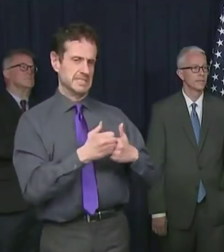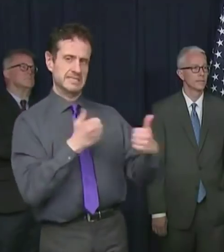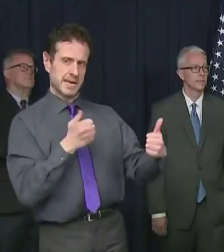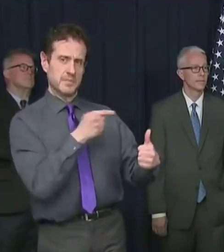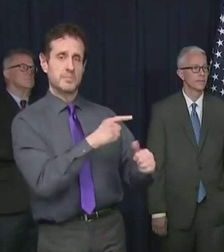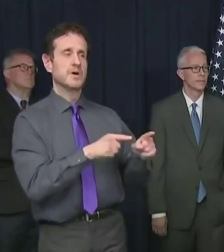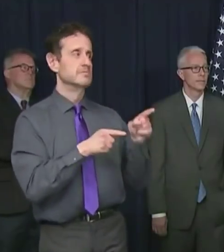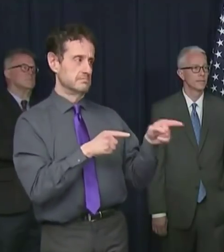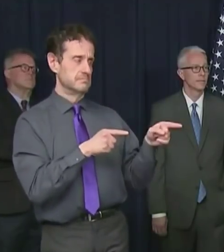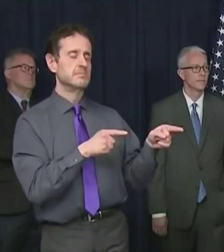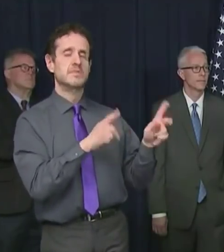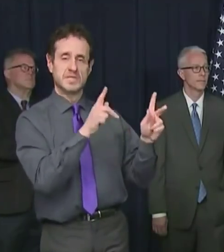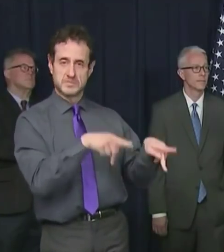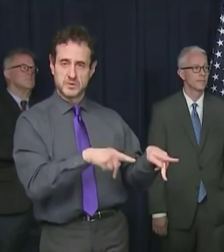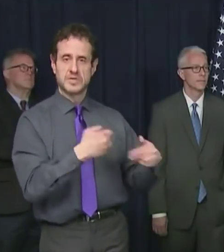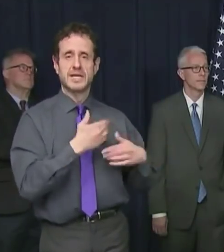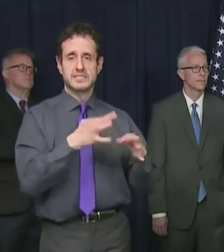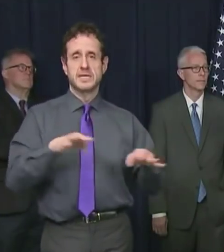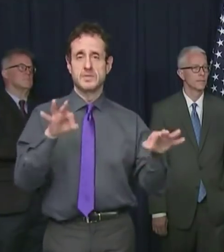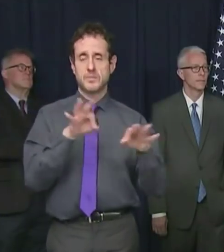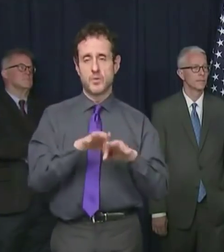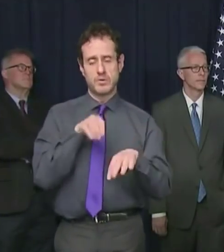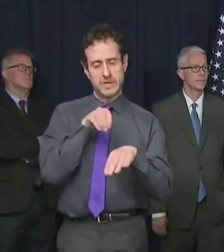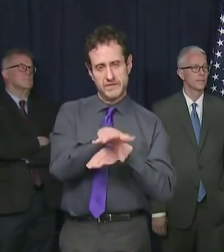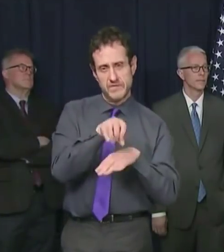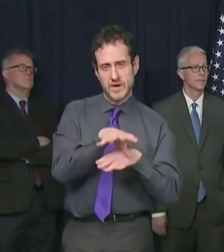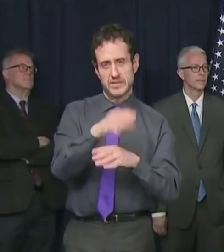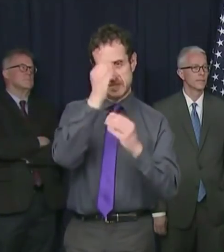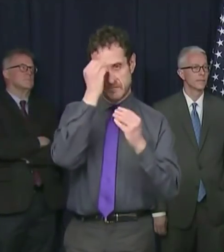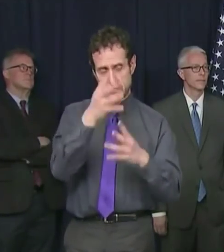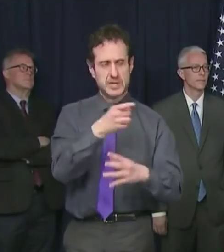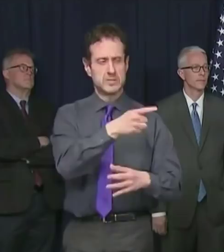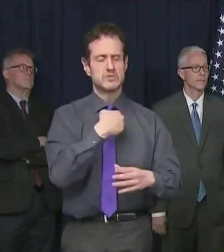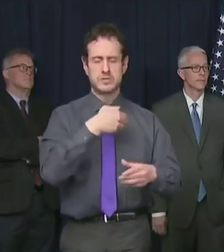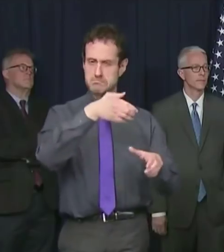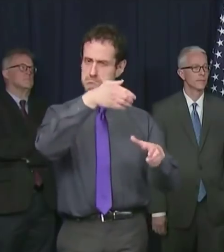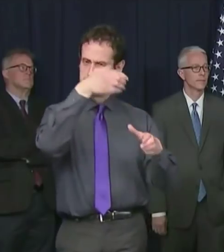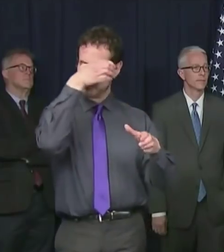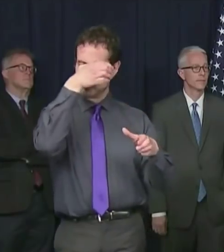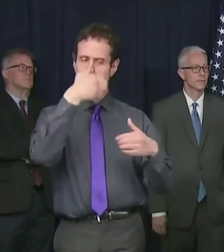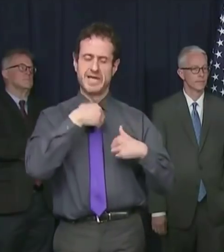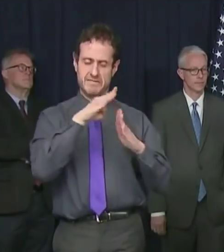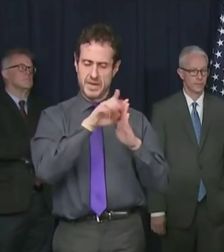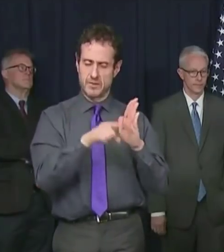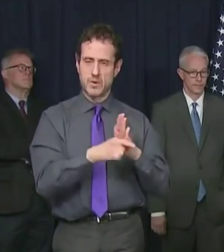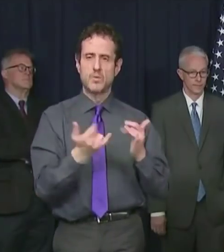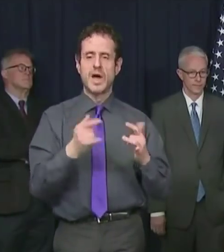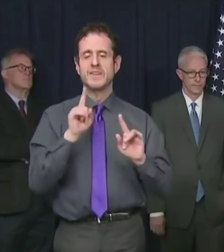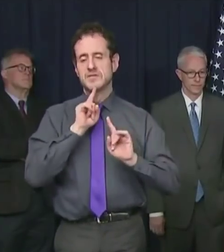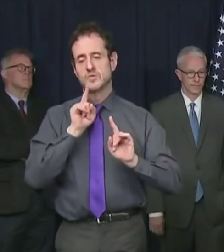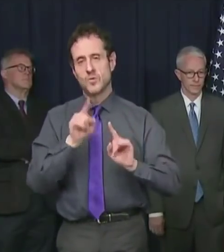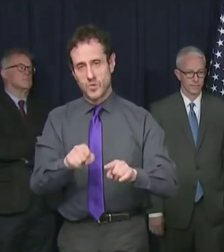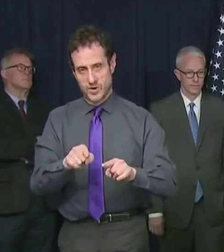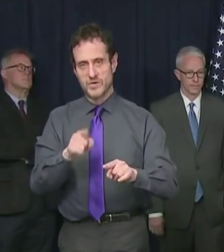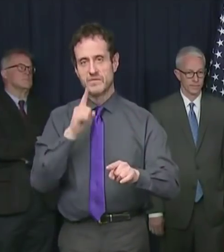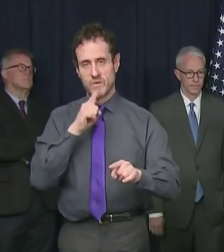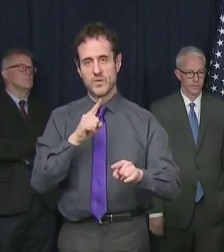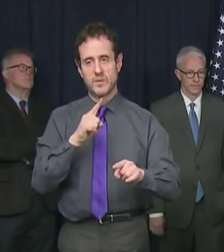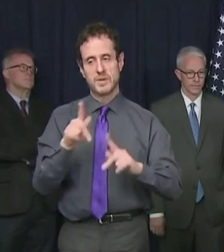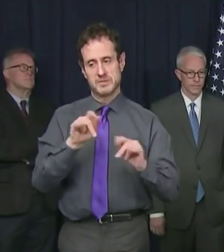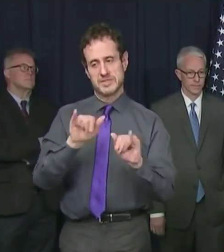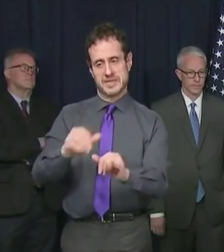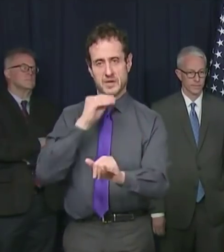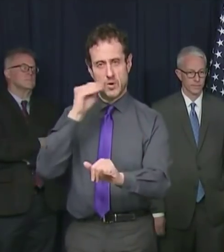important guidance and background on why this order is so important. And so I've